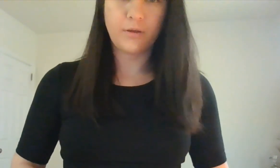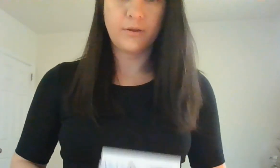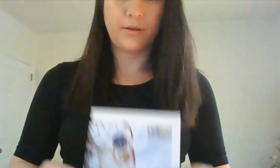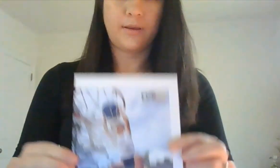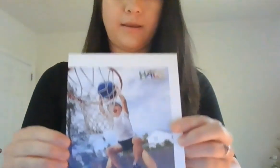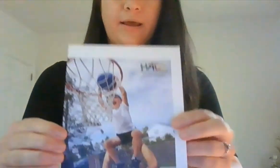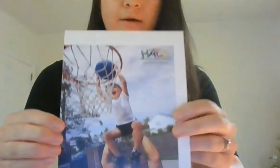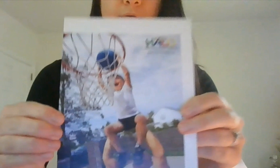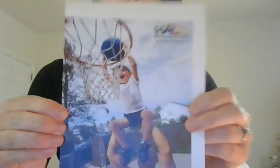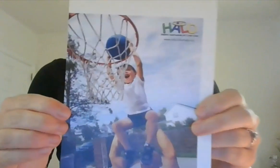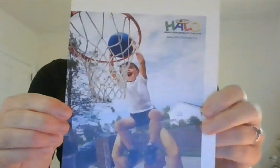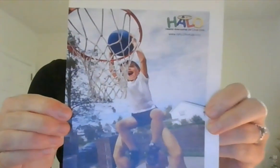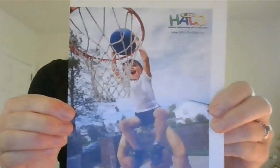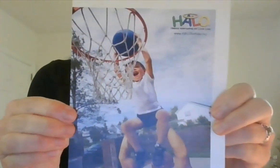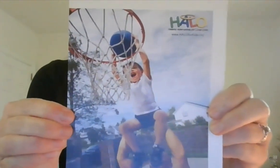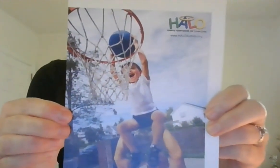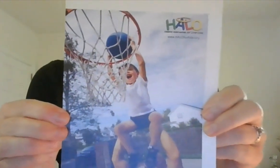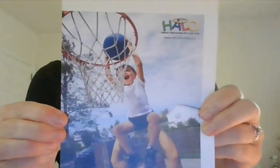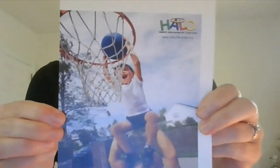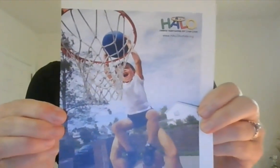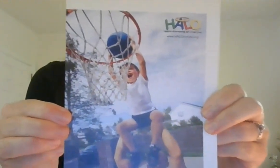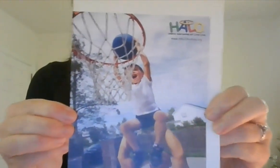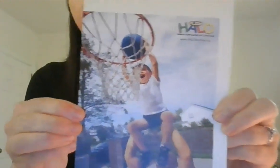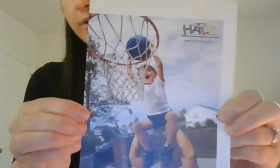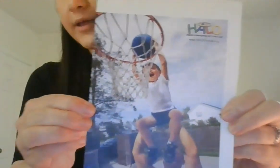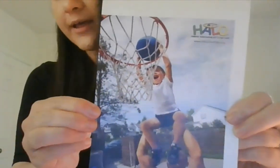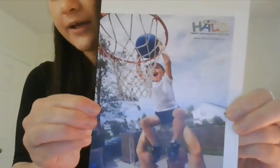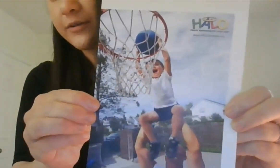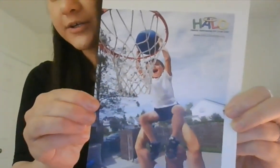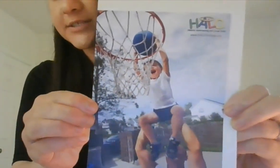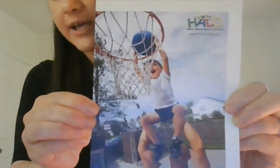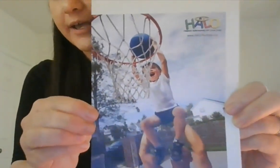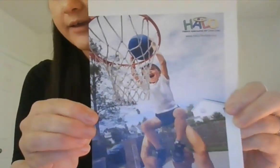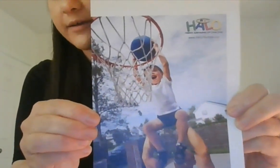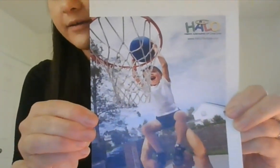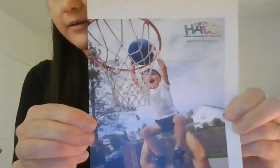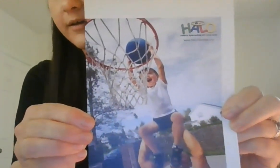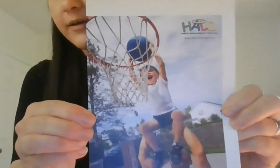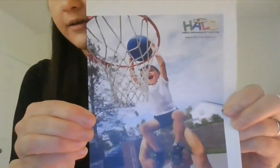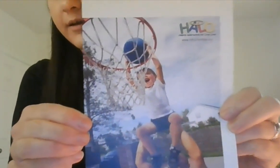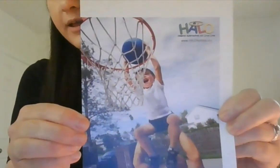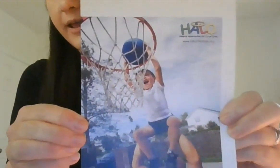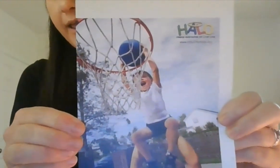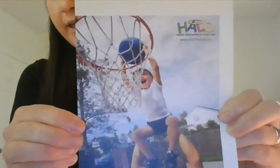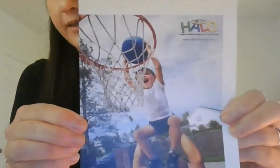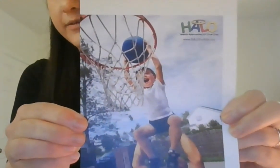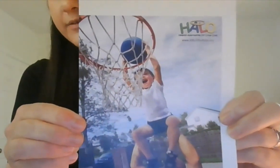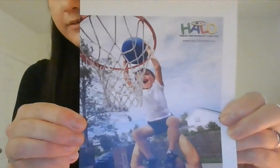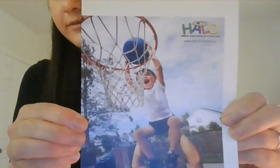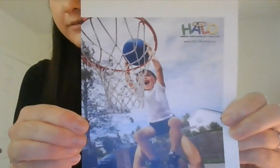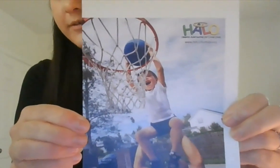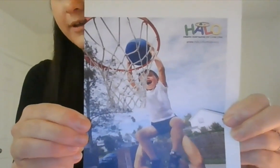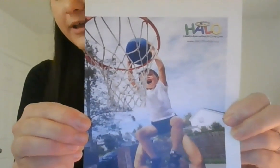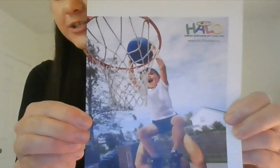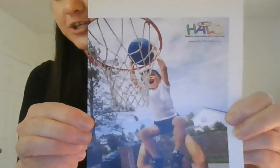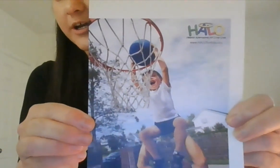Now, how about this picture? It looks like a child